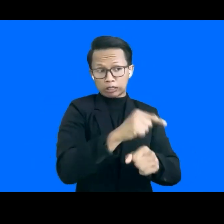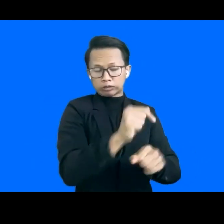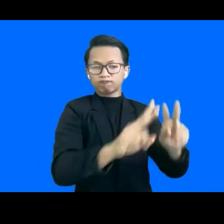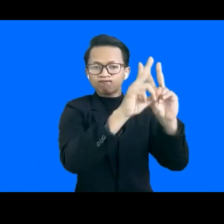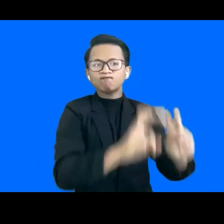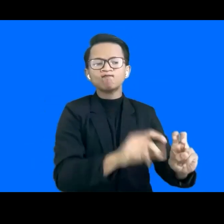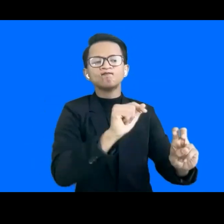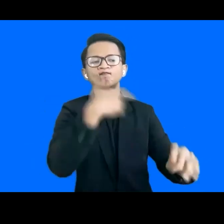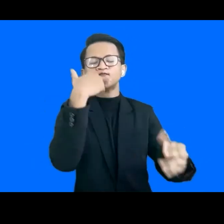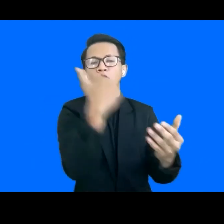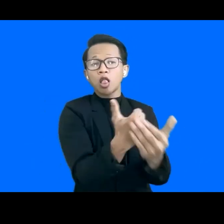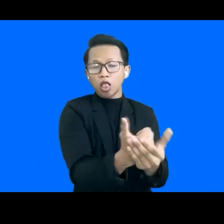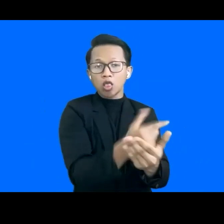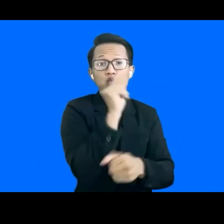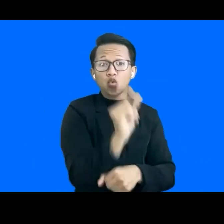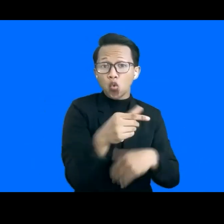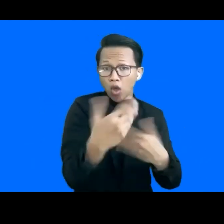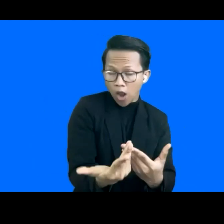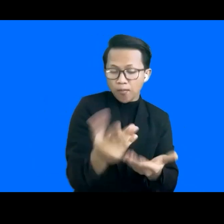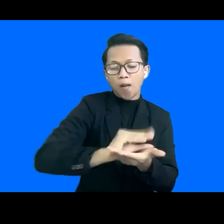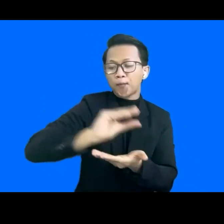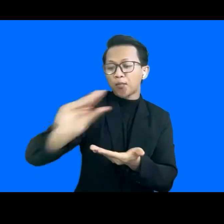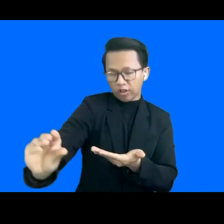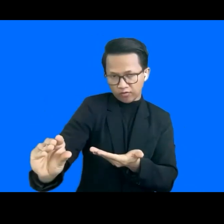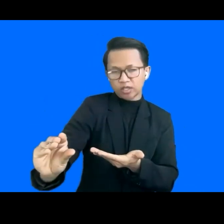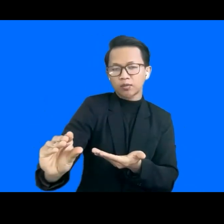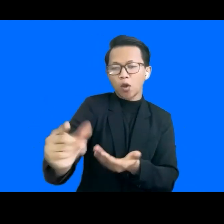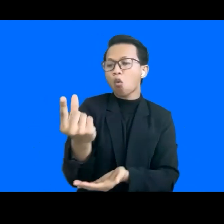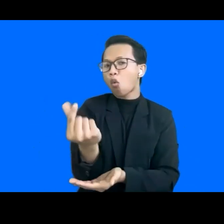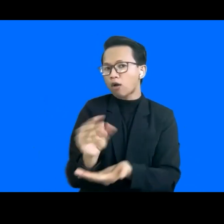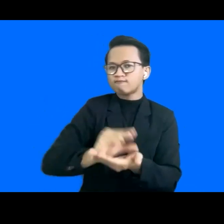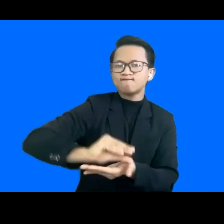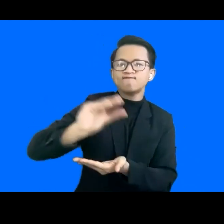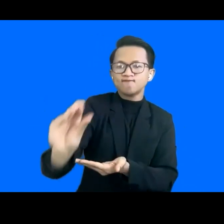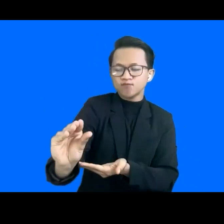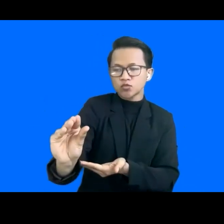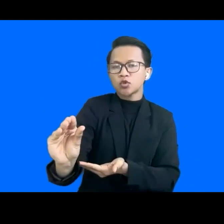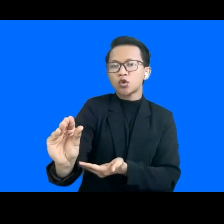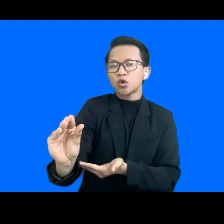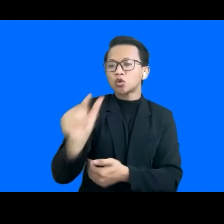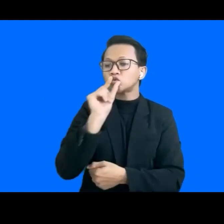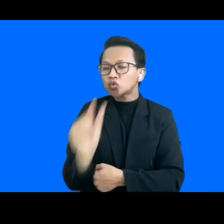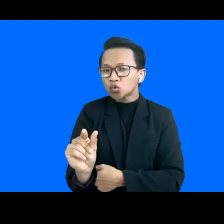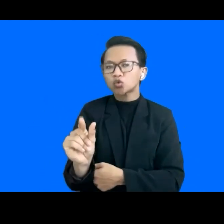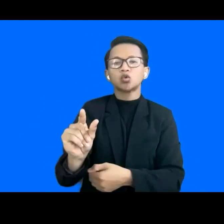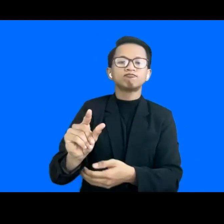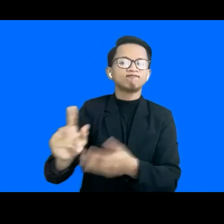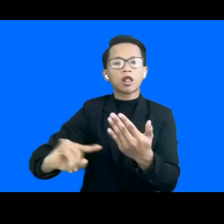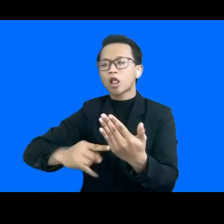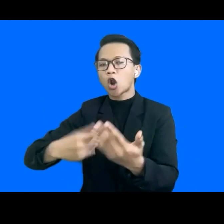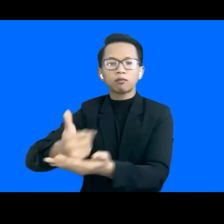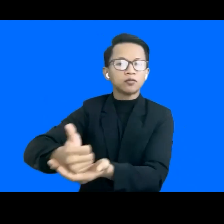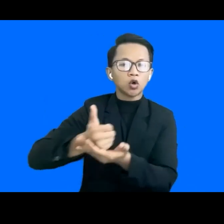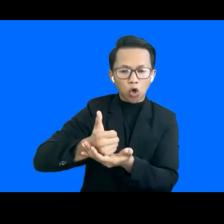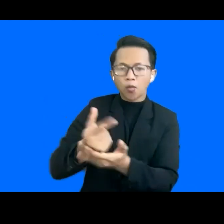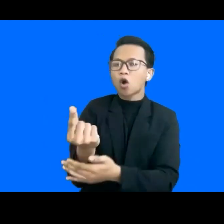very crucial to promote the investment to make the assistive technology to be more affordable.